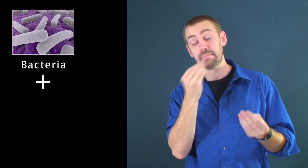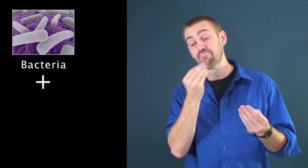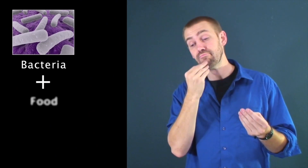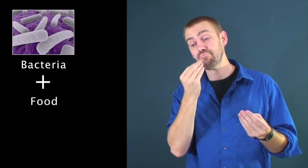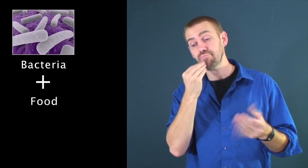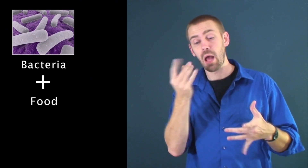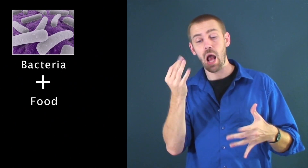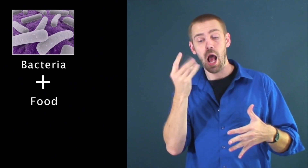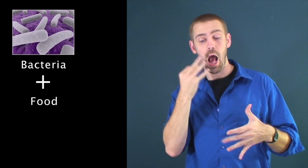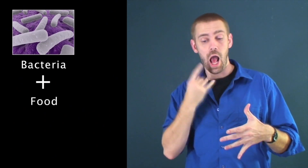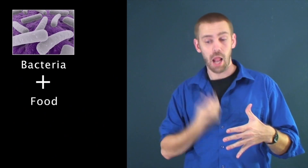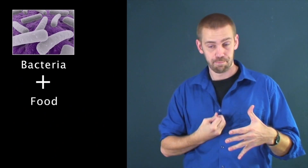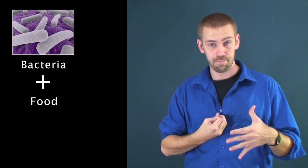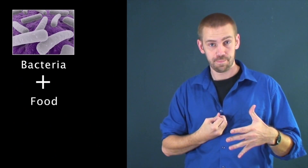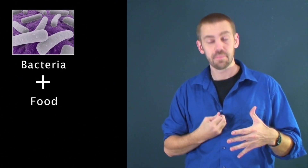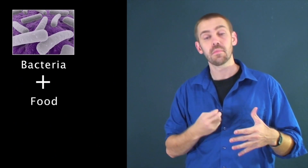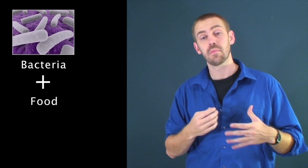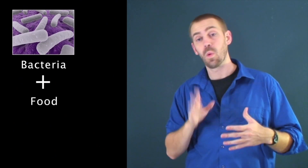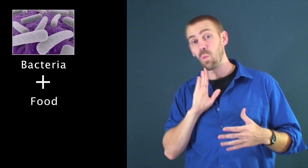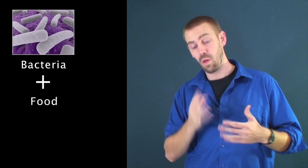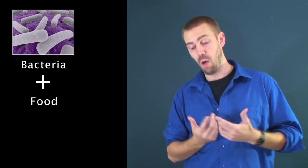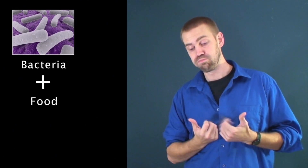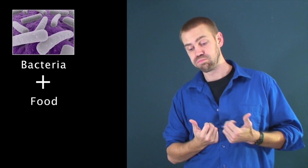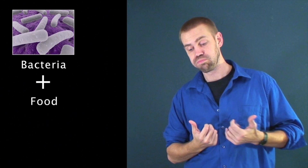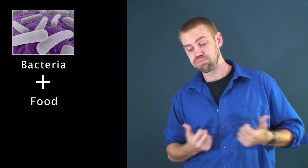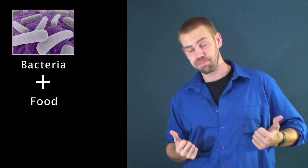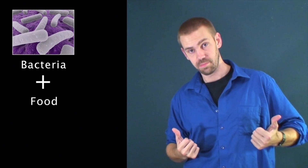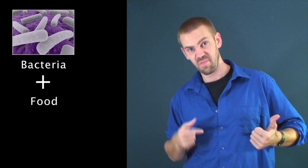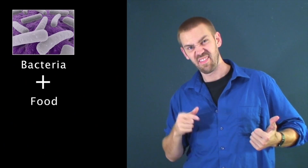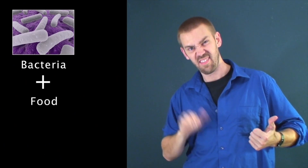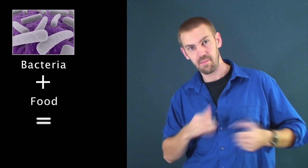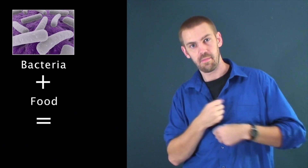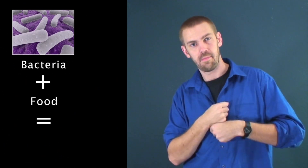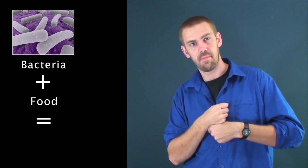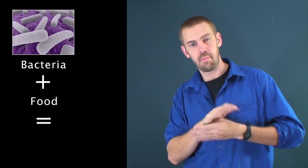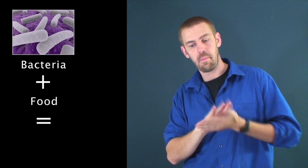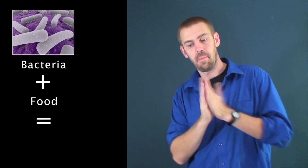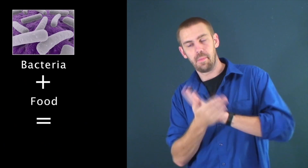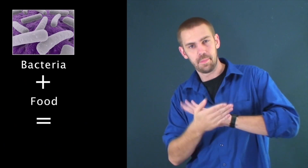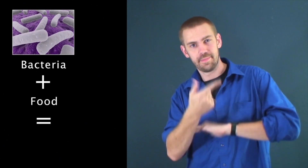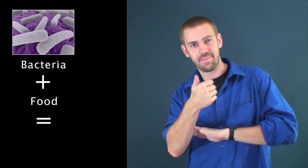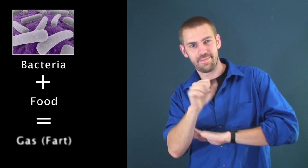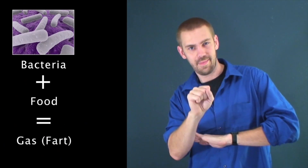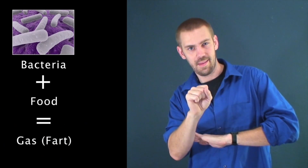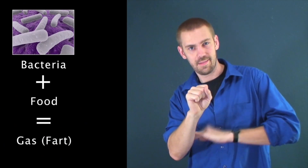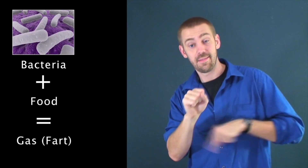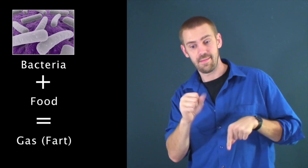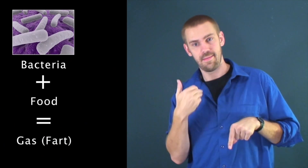ingest it the bacteria is going to break that down and create a gas gas gas has molecules in it